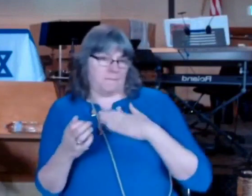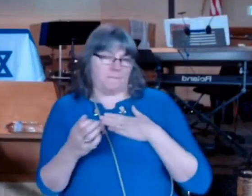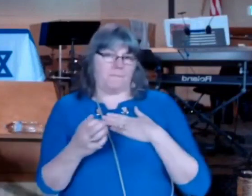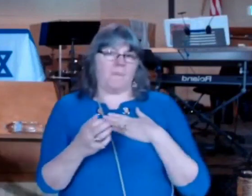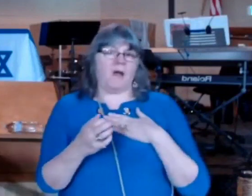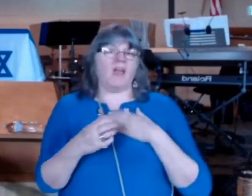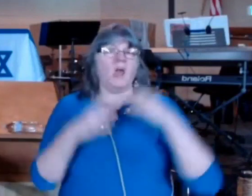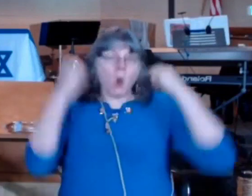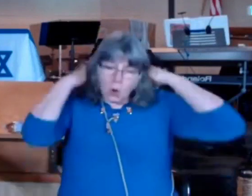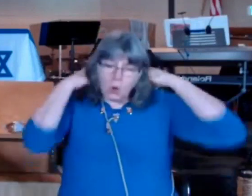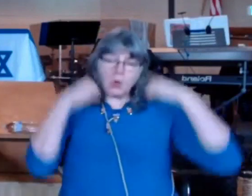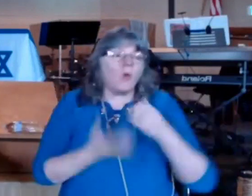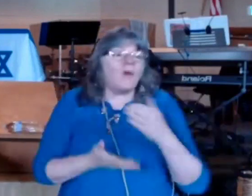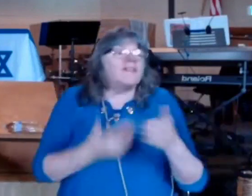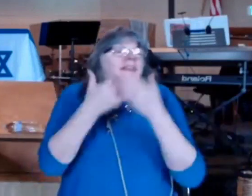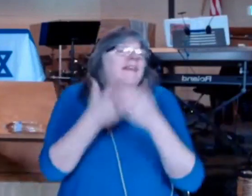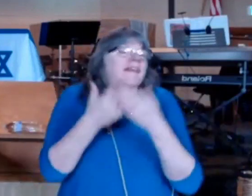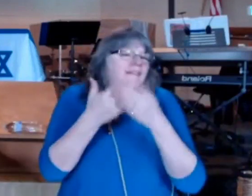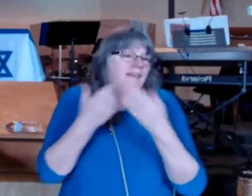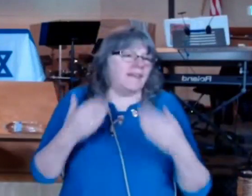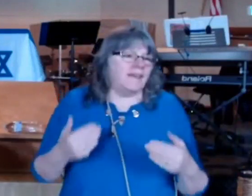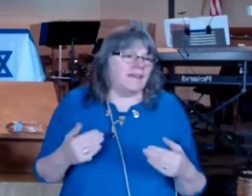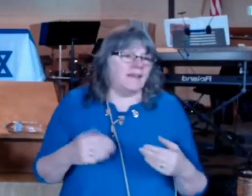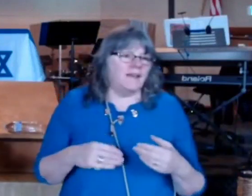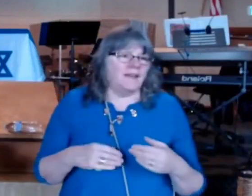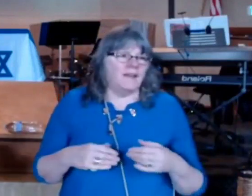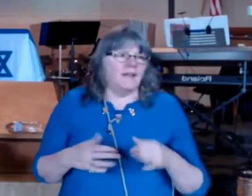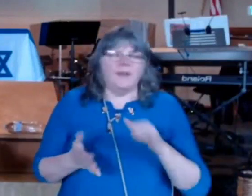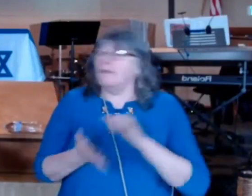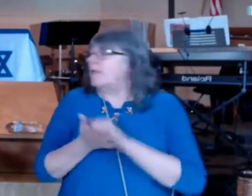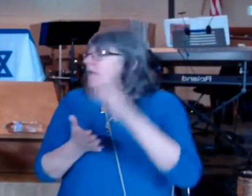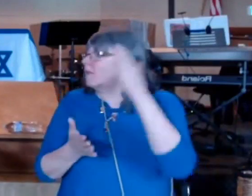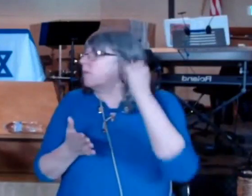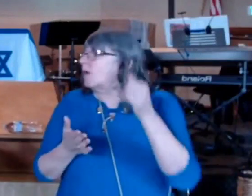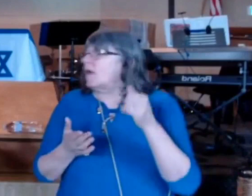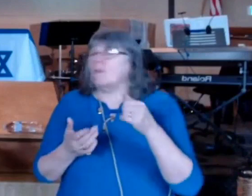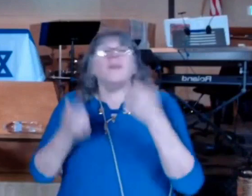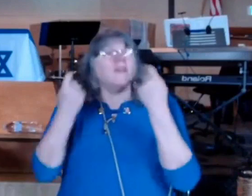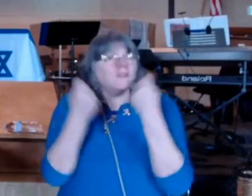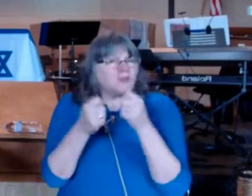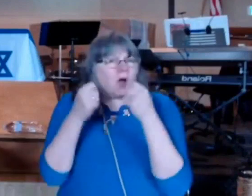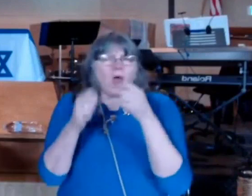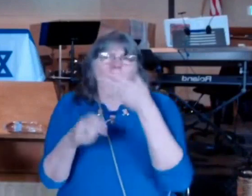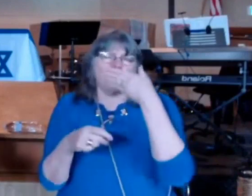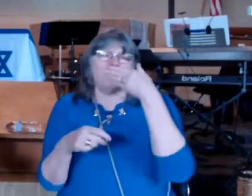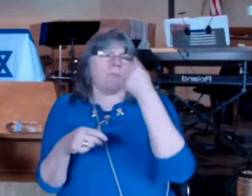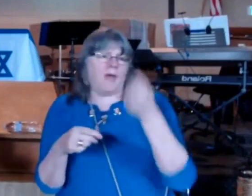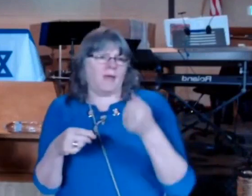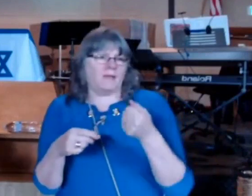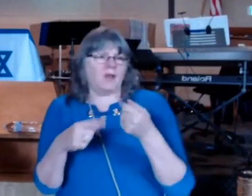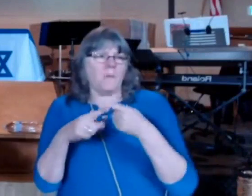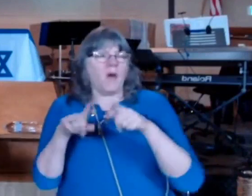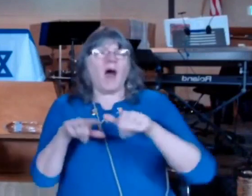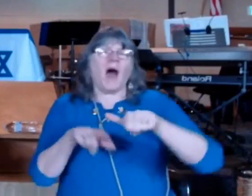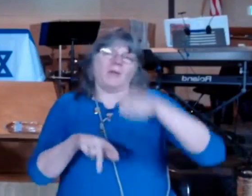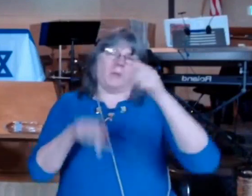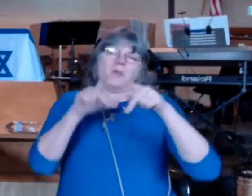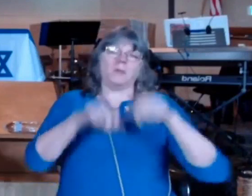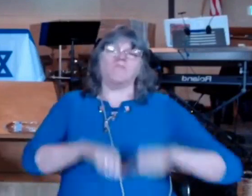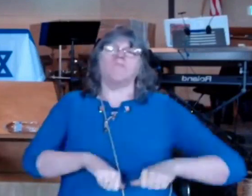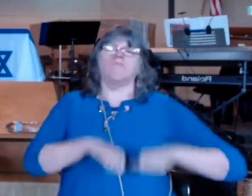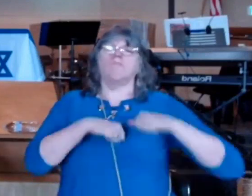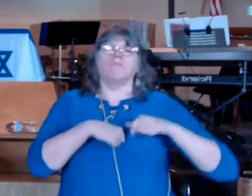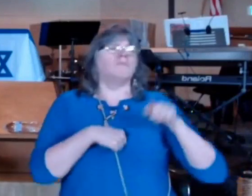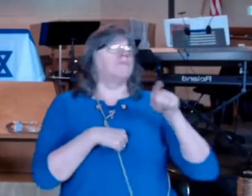give you the lowest way to apply so that you can do more you can but at least